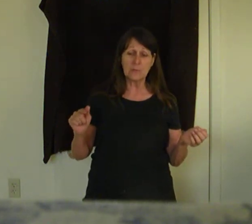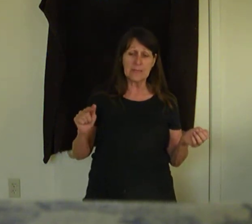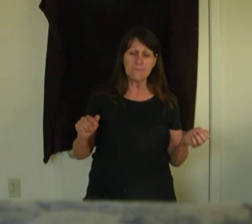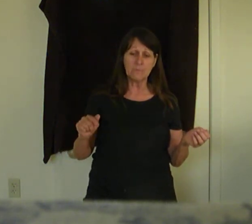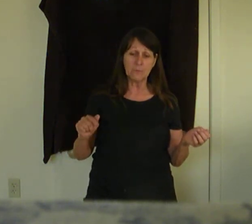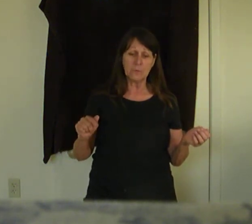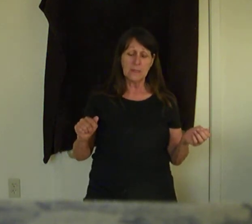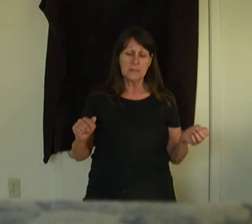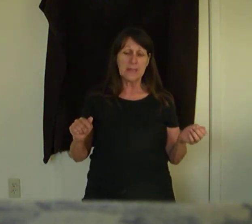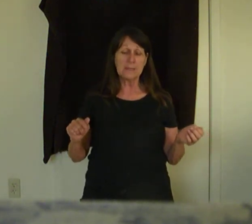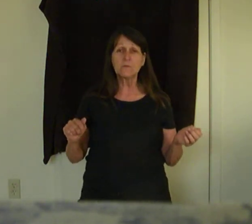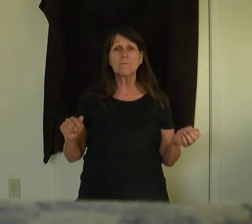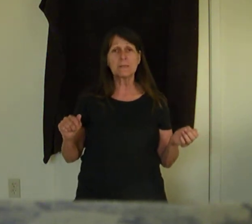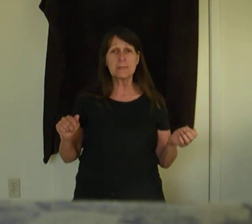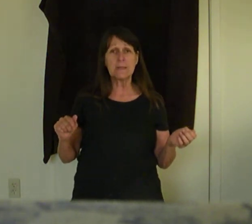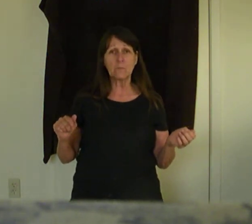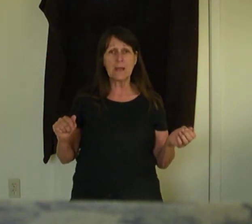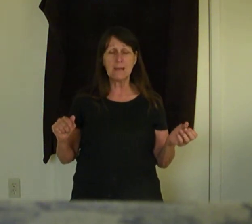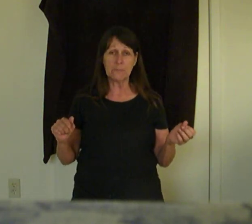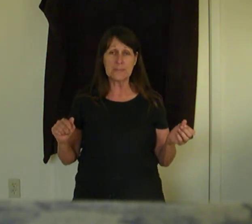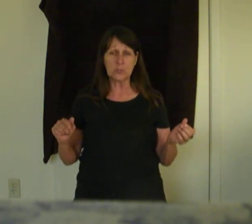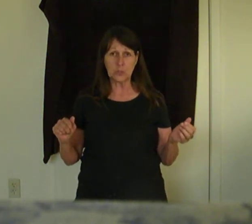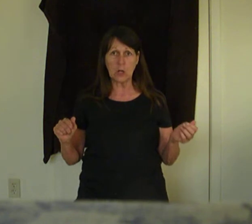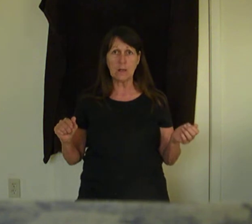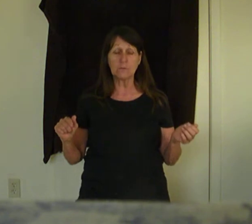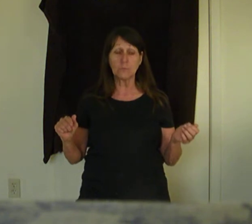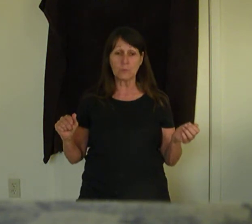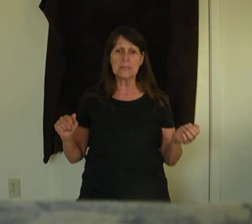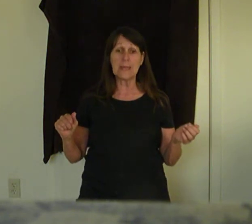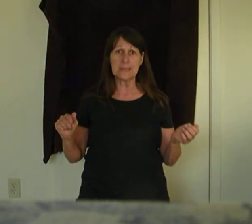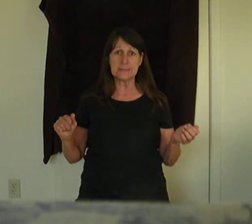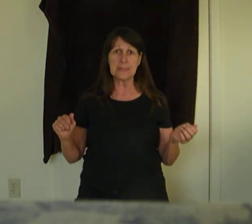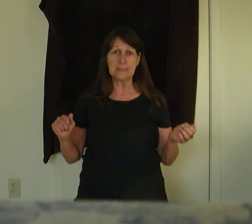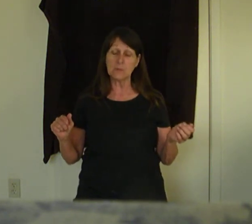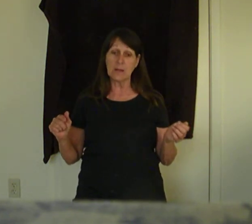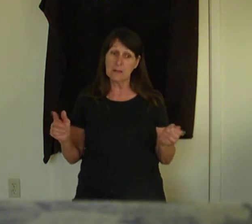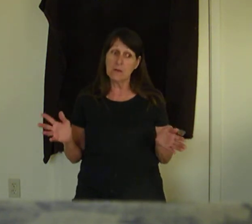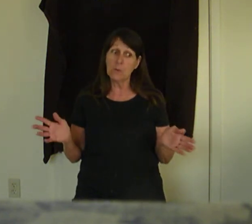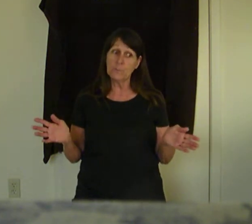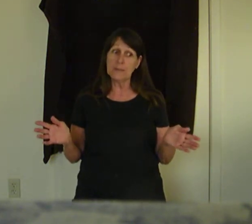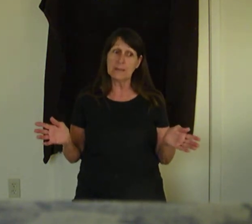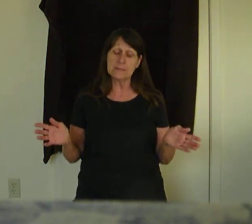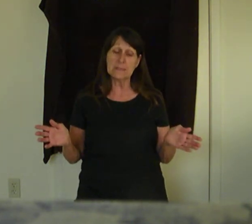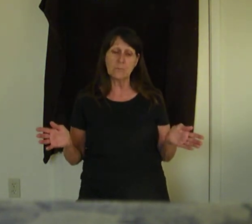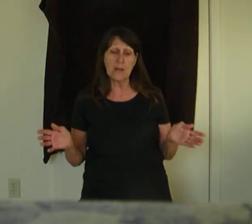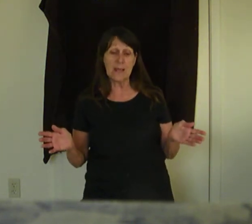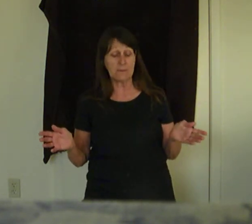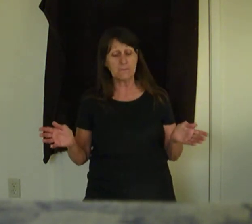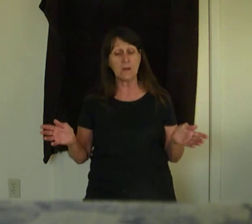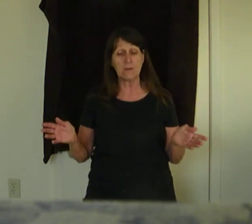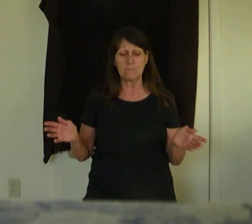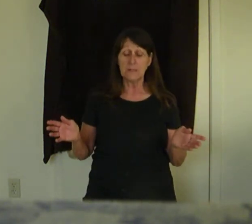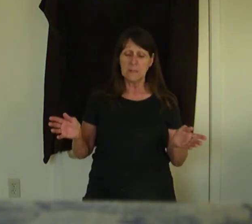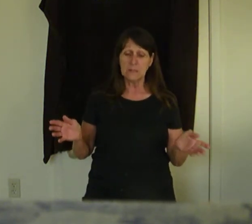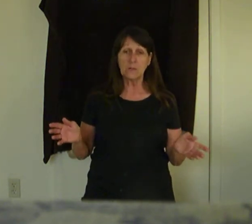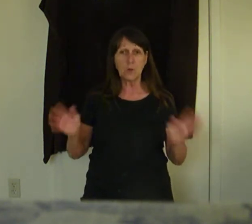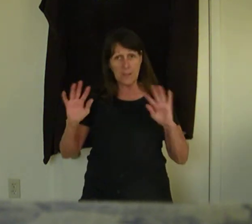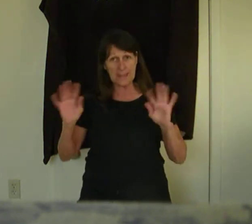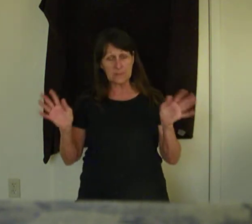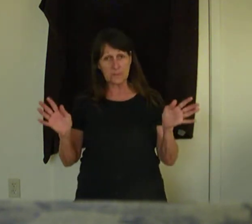evil. Now, I don't know if I said that right, but that's John 3.19. So I hope that I said it right. If not, you know, go back and look